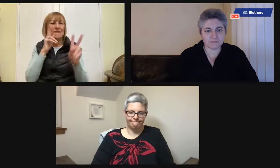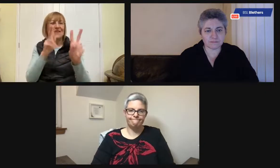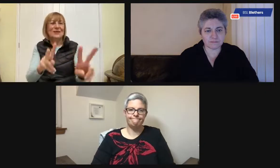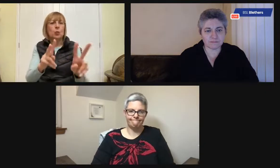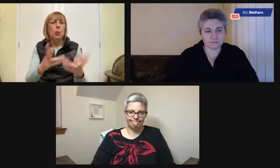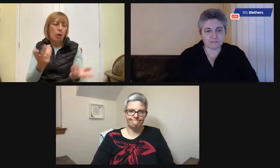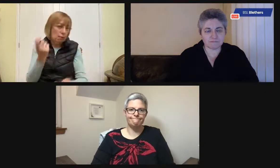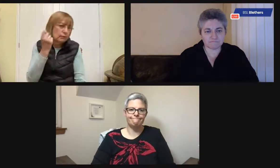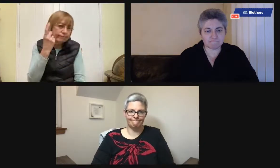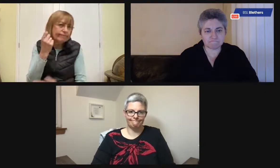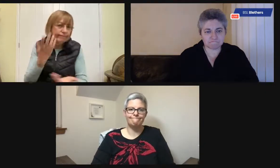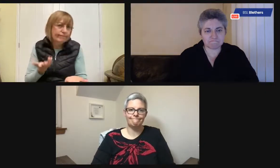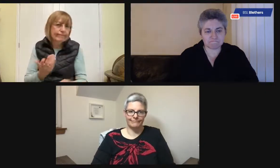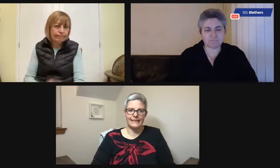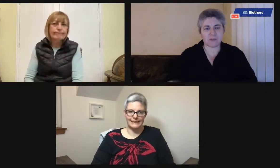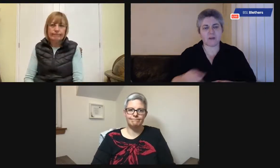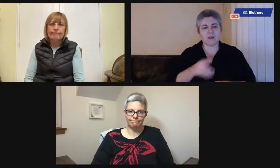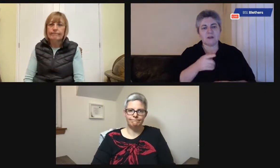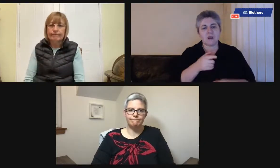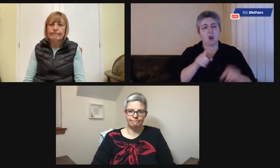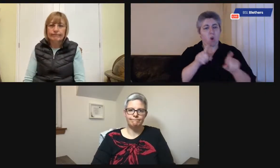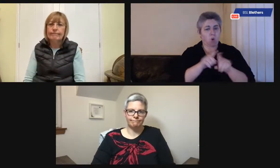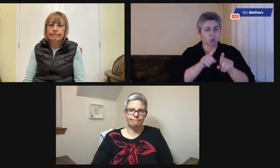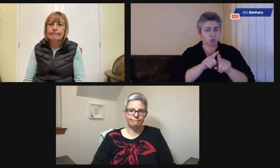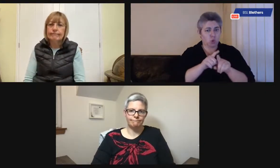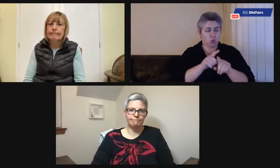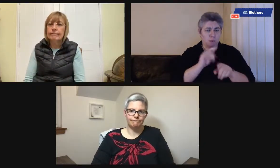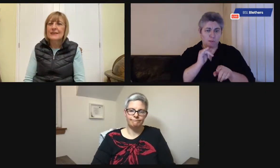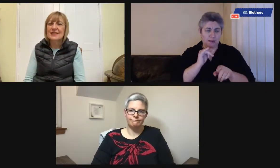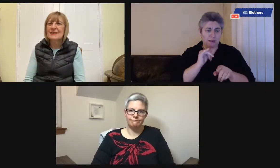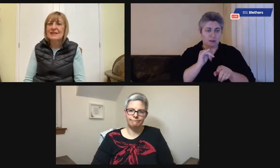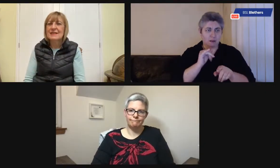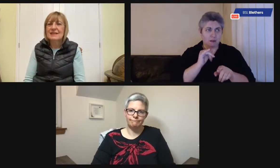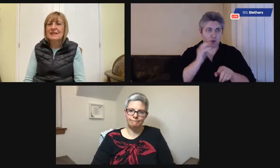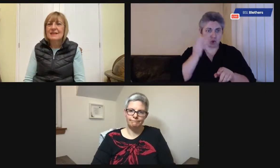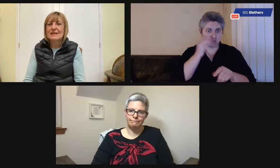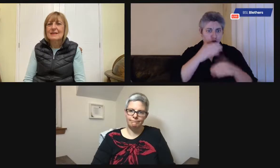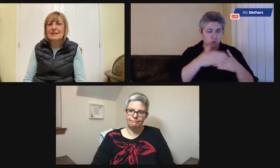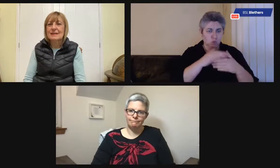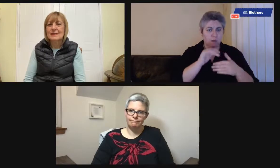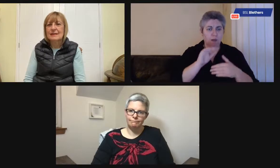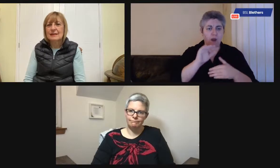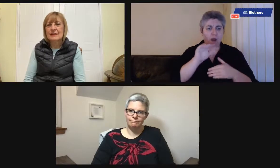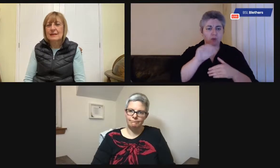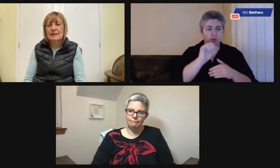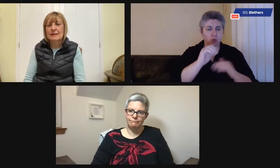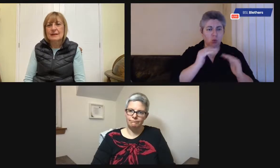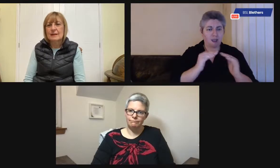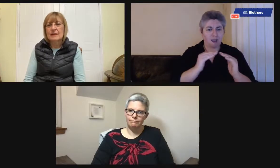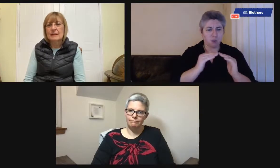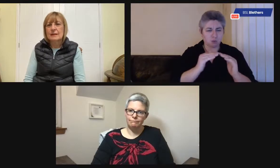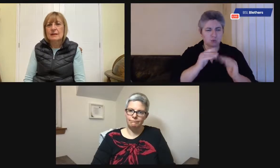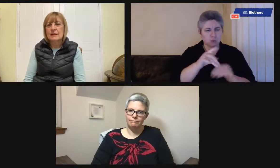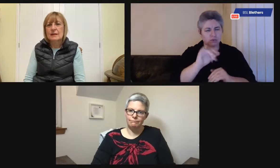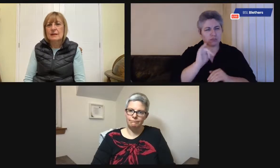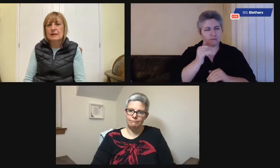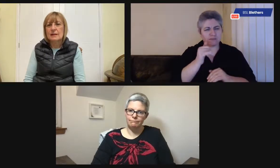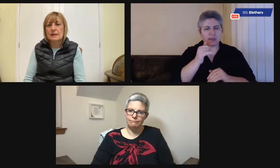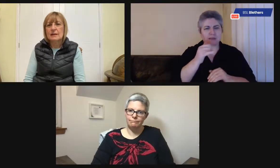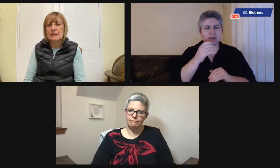the wrong flat. This is my flat. I live here. It's a photograph of me. And also maybe, not just on the door, but